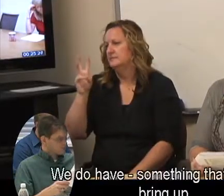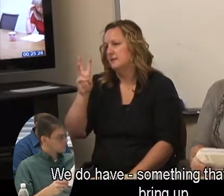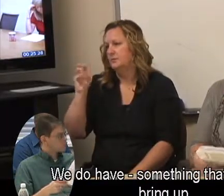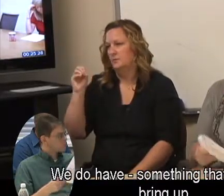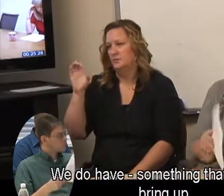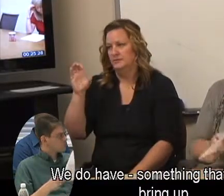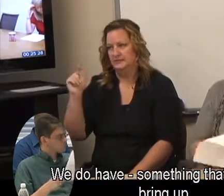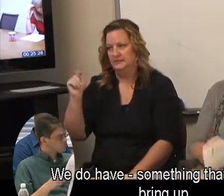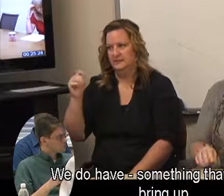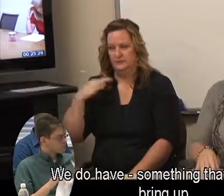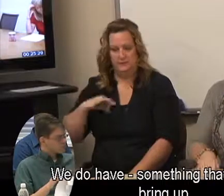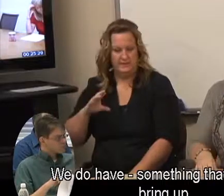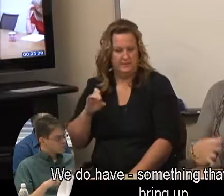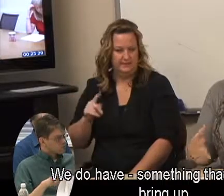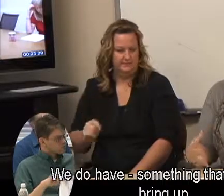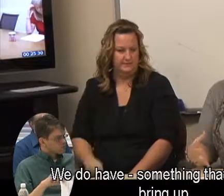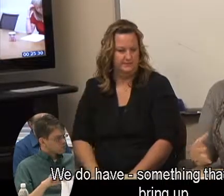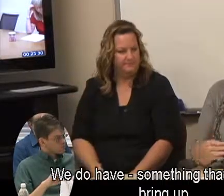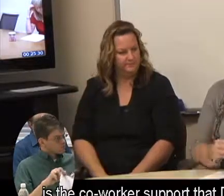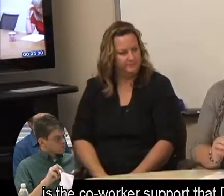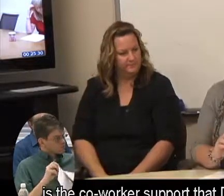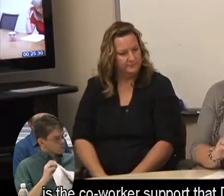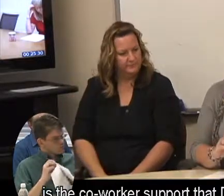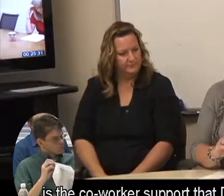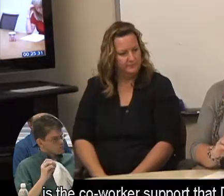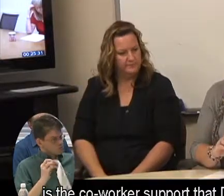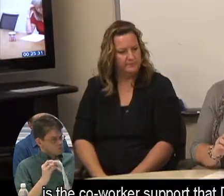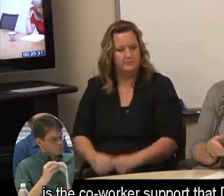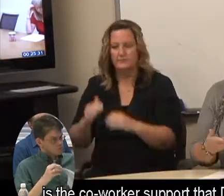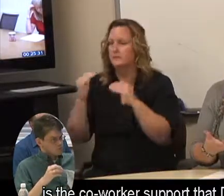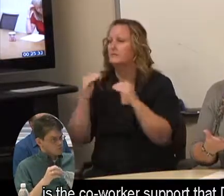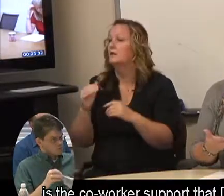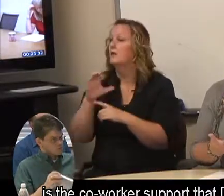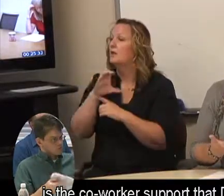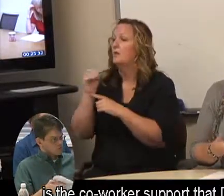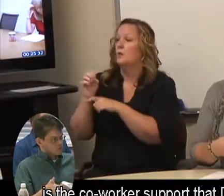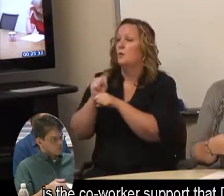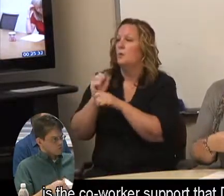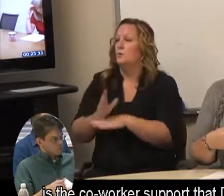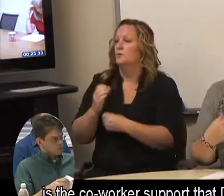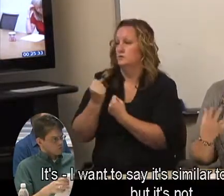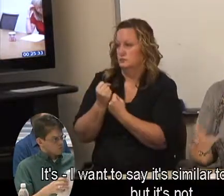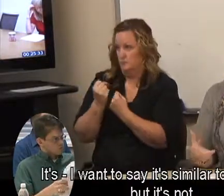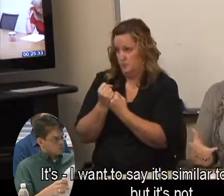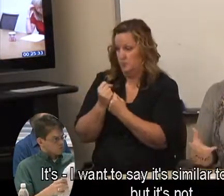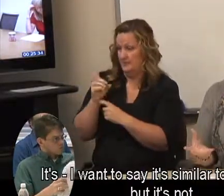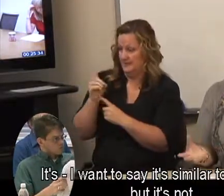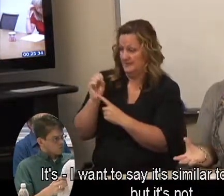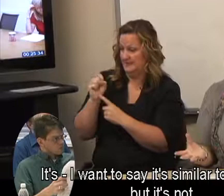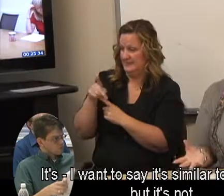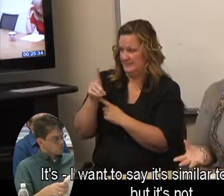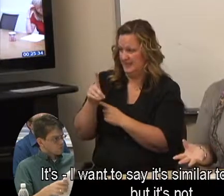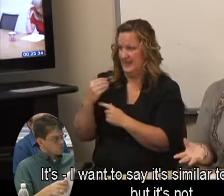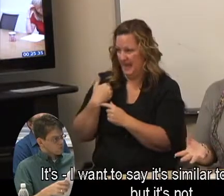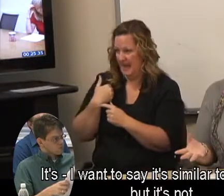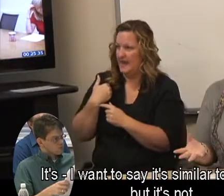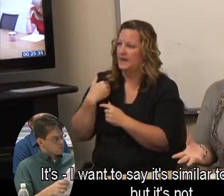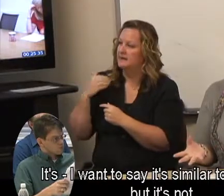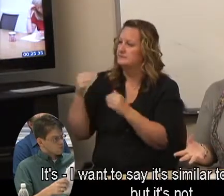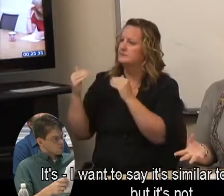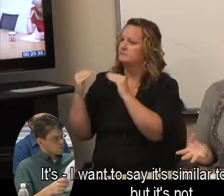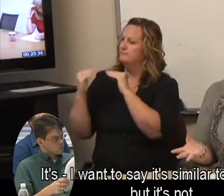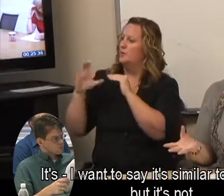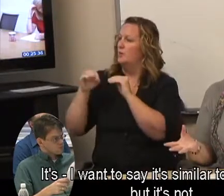We do have something that I kind of bring up is the co-worker support that DSPD has. It's, I want to say it's similar to